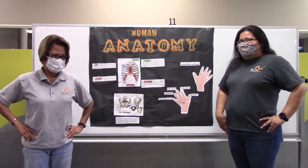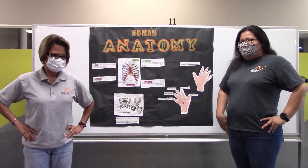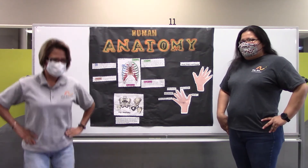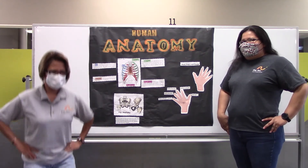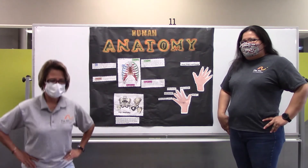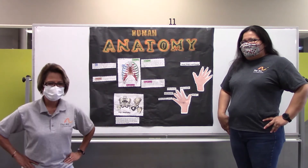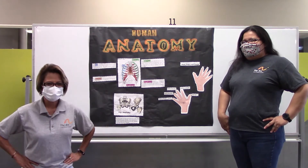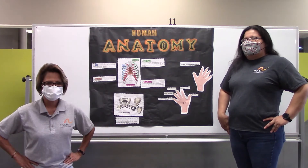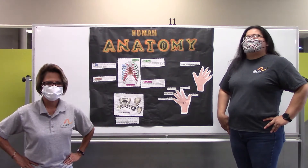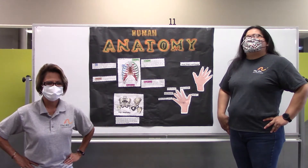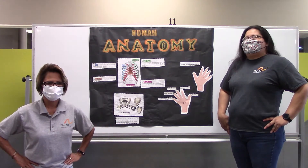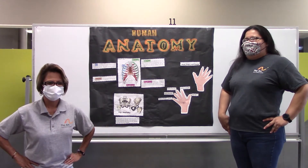Seating. Seating. Good job.